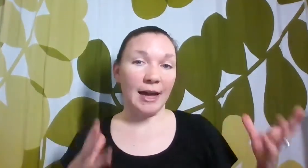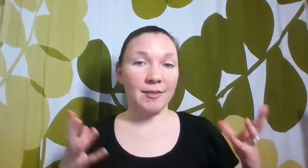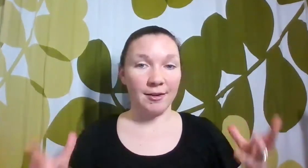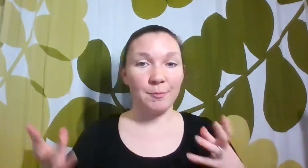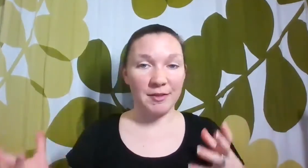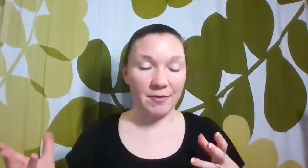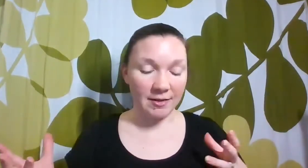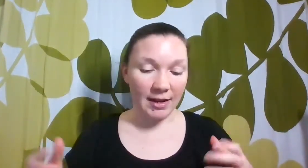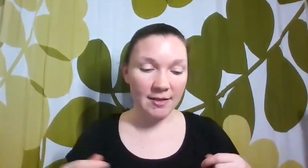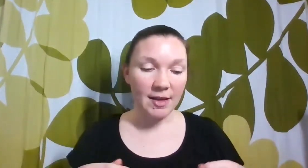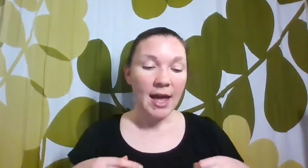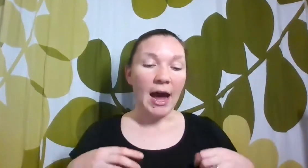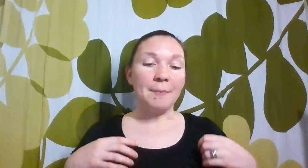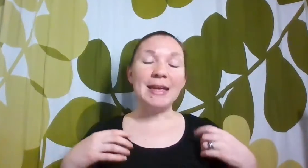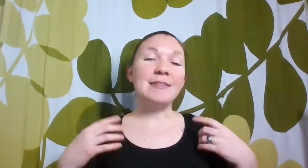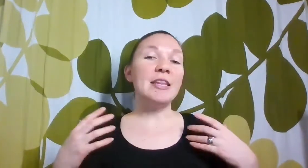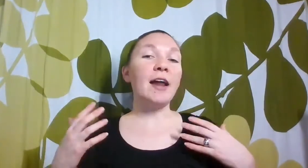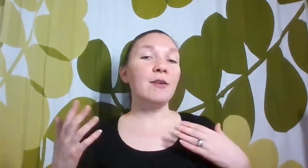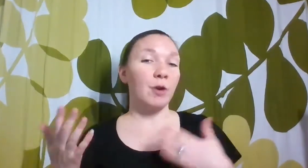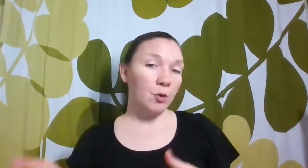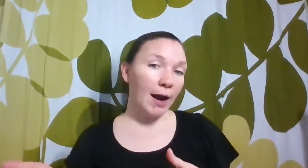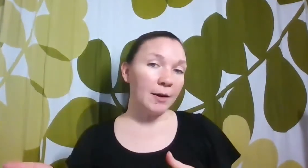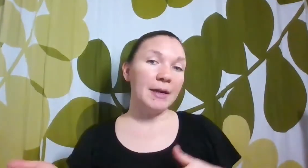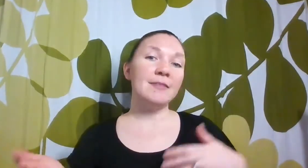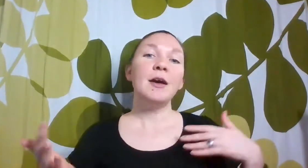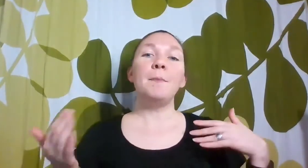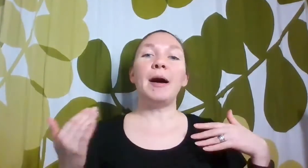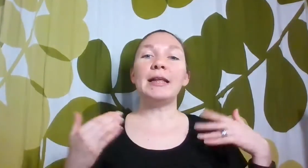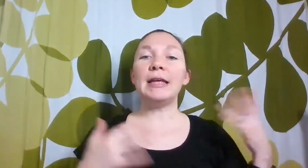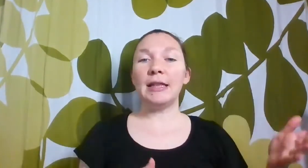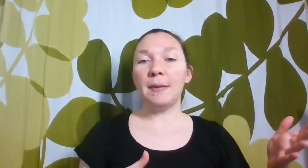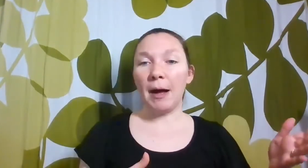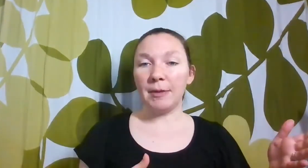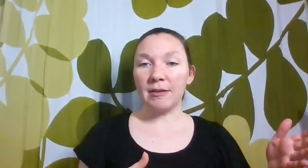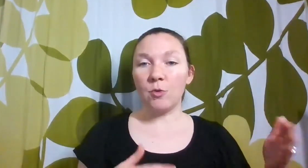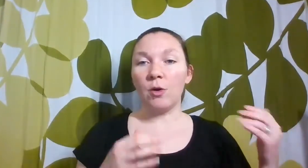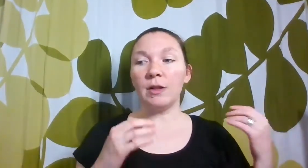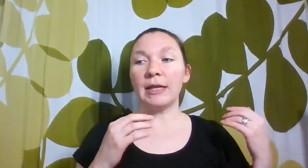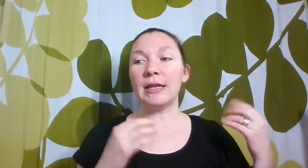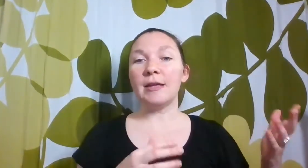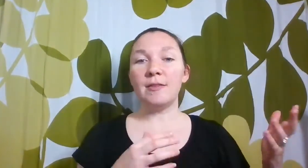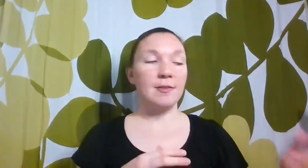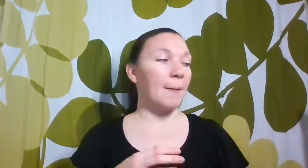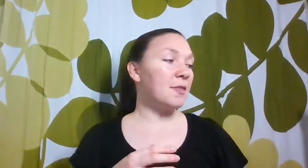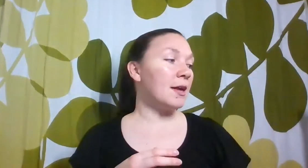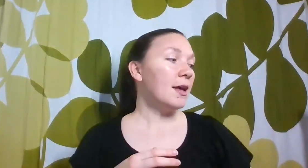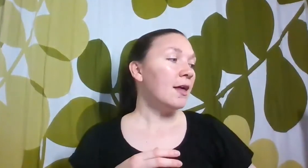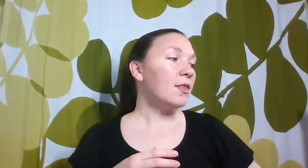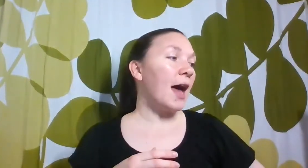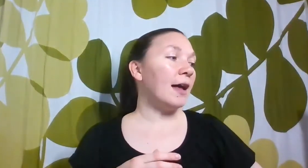Alaska specific studies. It's not a requirement. But in the public school, it is something that